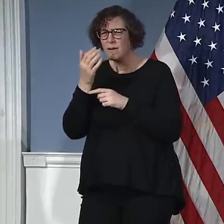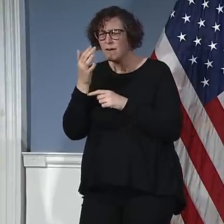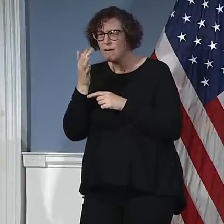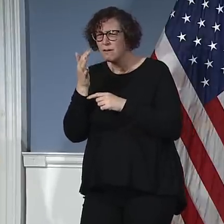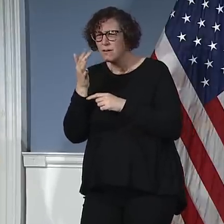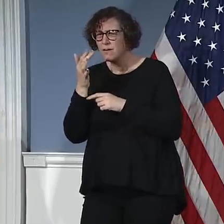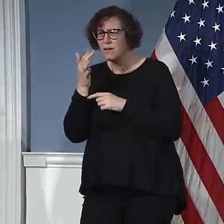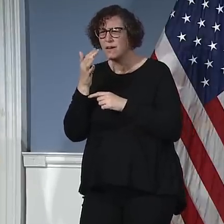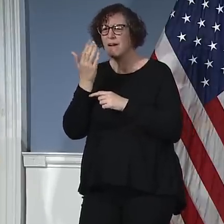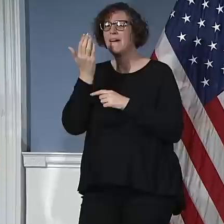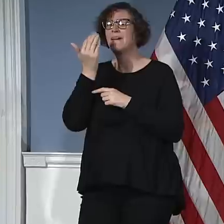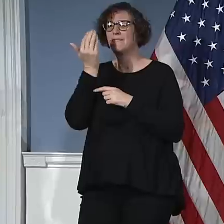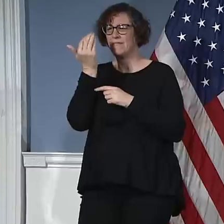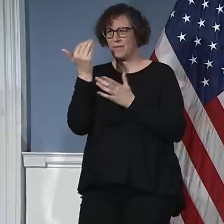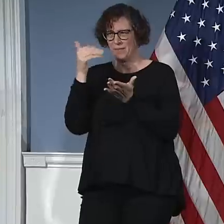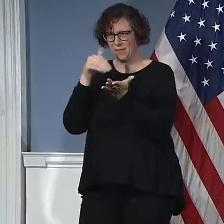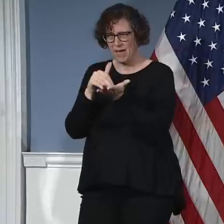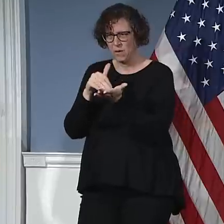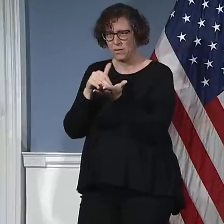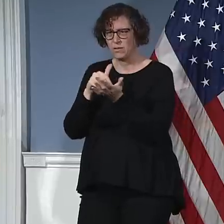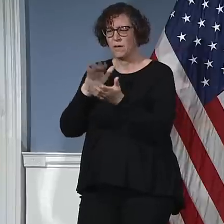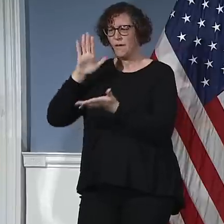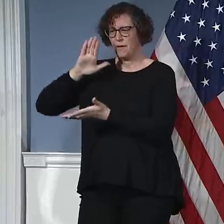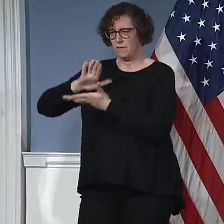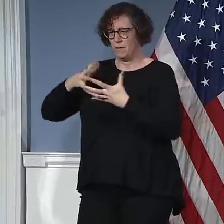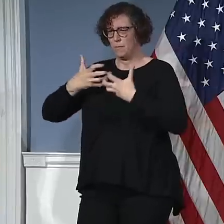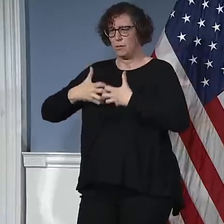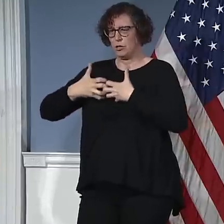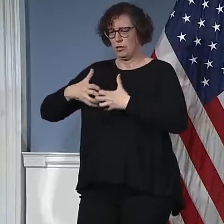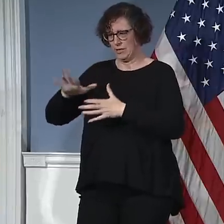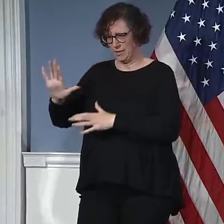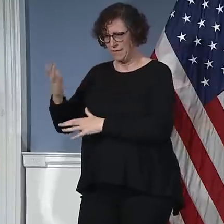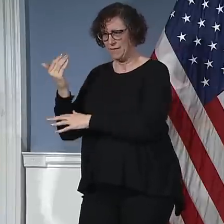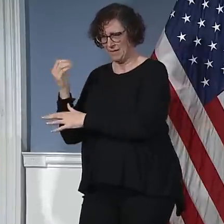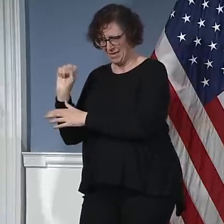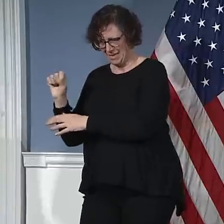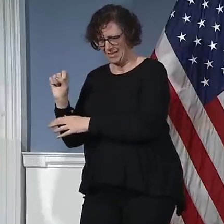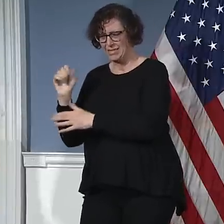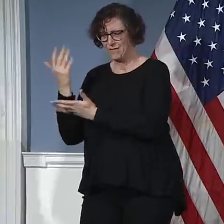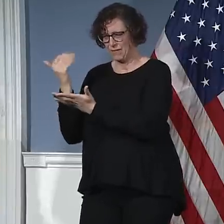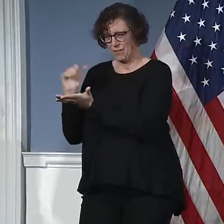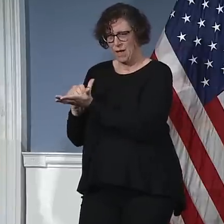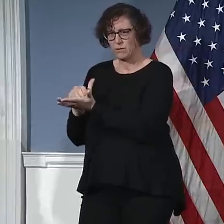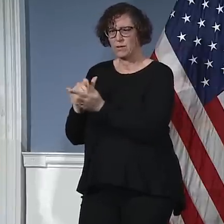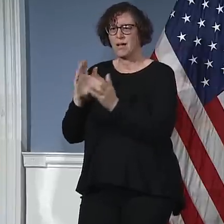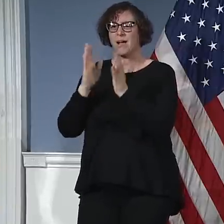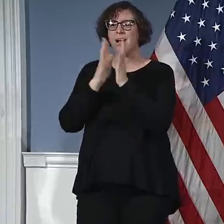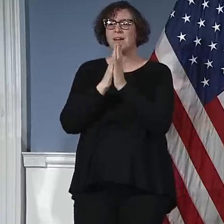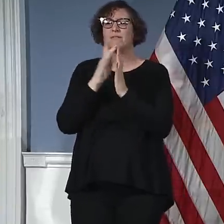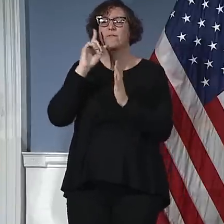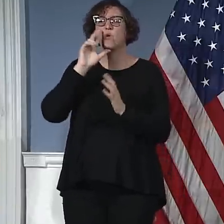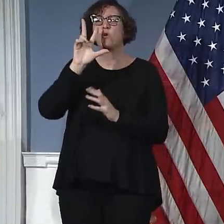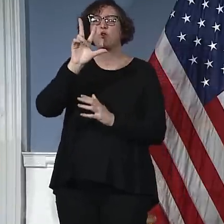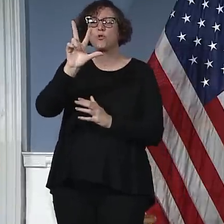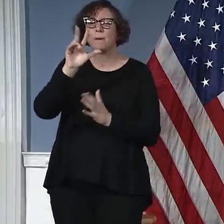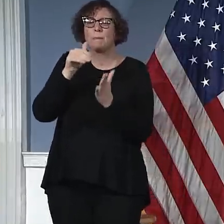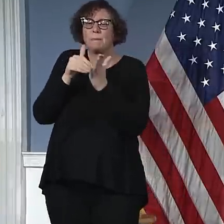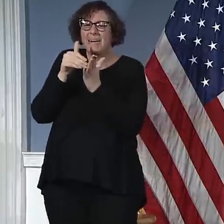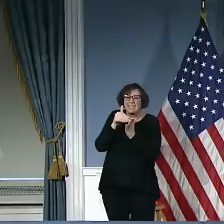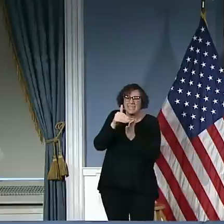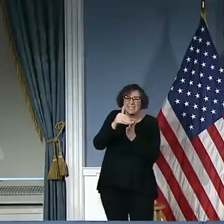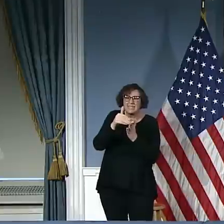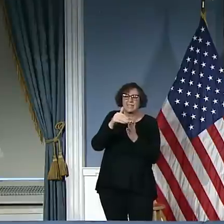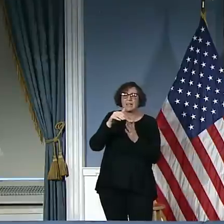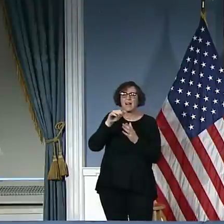Mayor, those numbers are right. We also asked for 3 million and 95 masks. We are starting to see